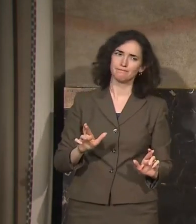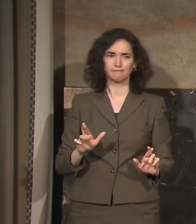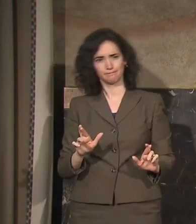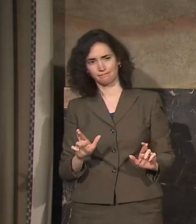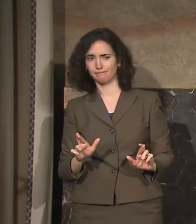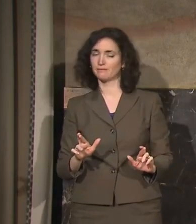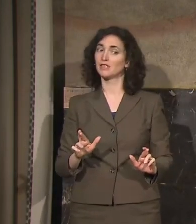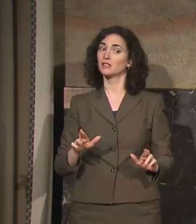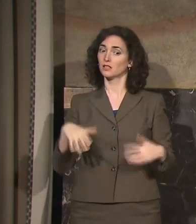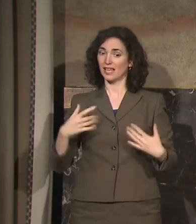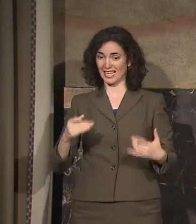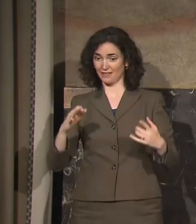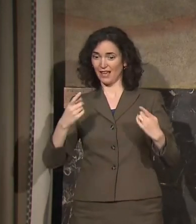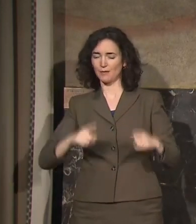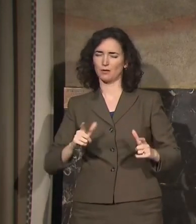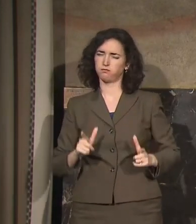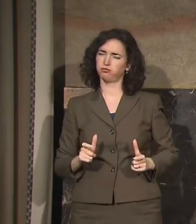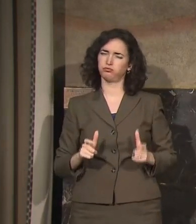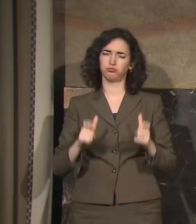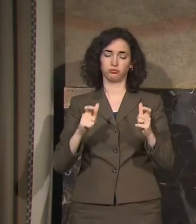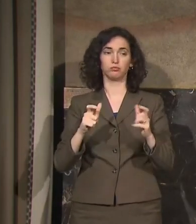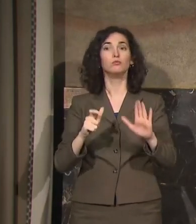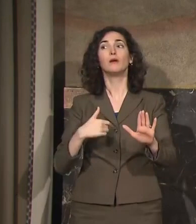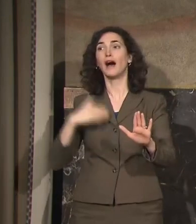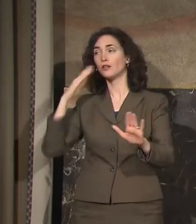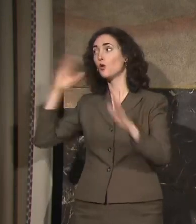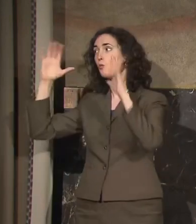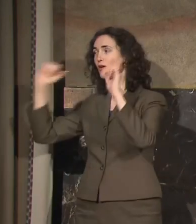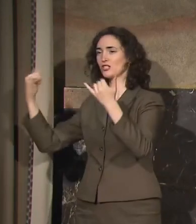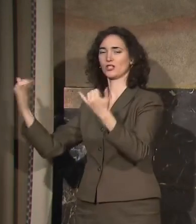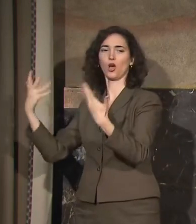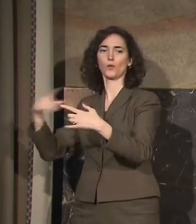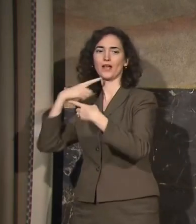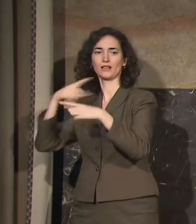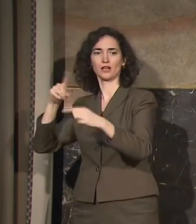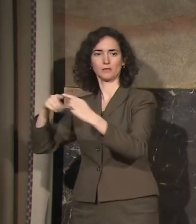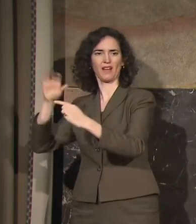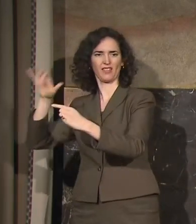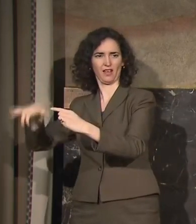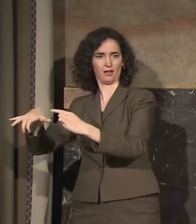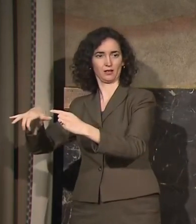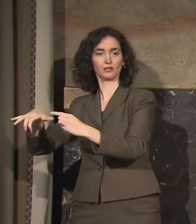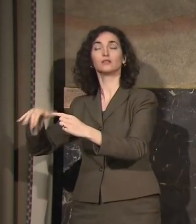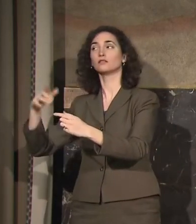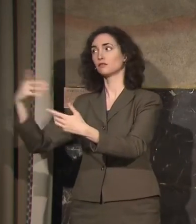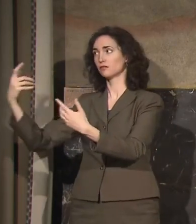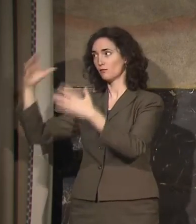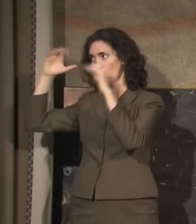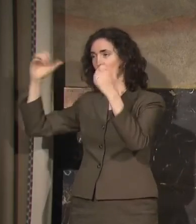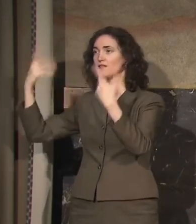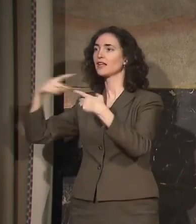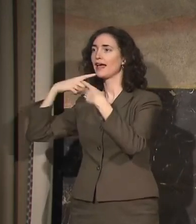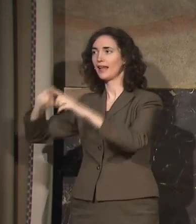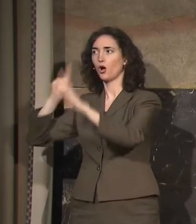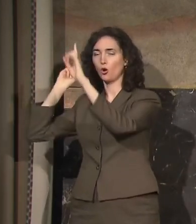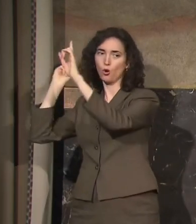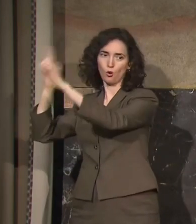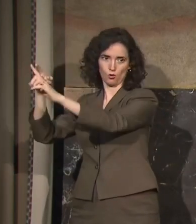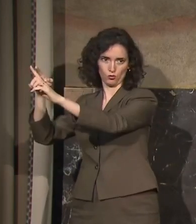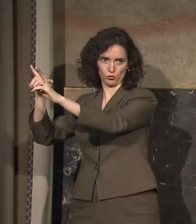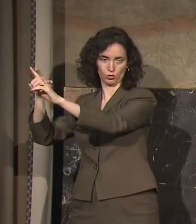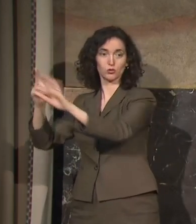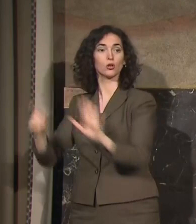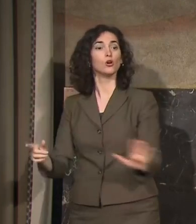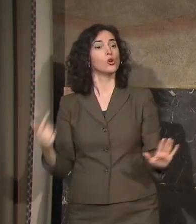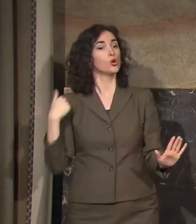an accelerated timeline. And I know the president made an announcement about that today, about what the goals are. But so we are aware that